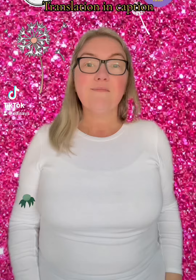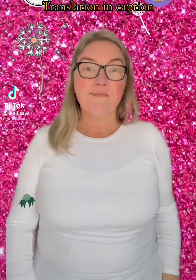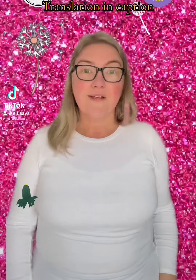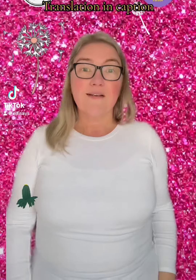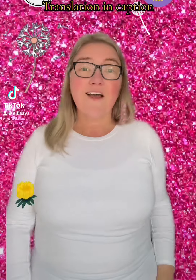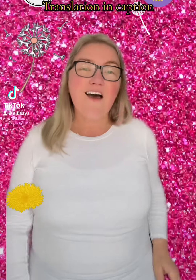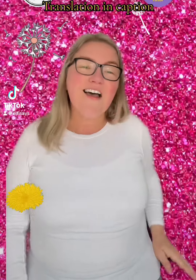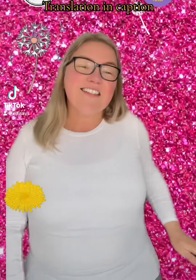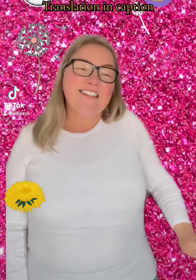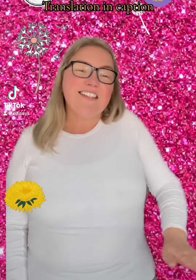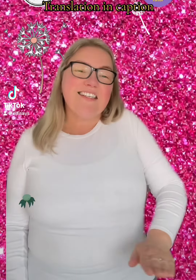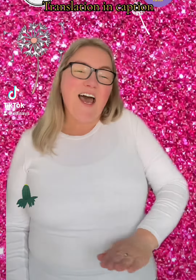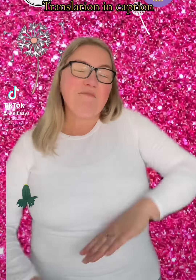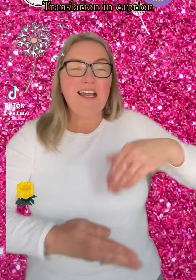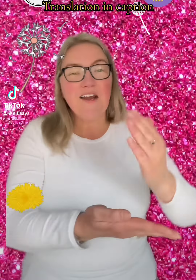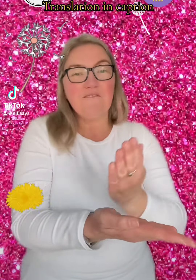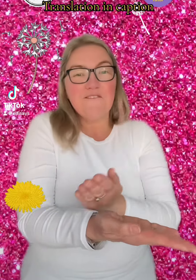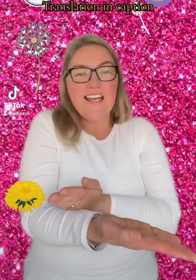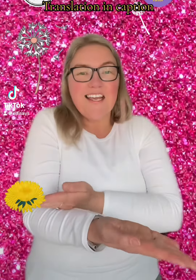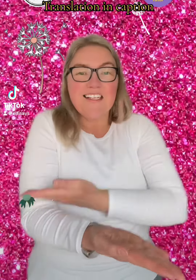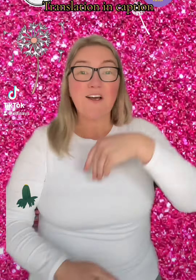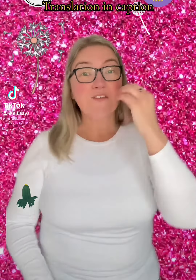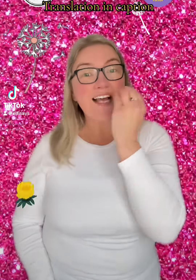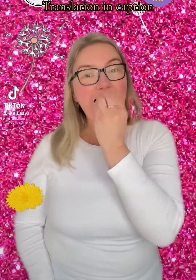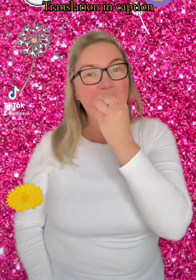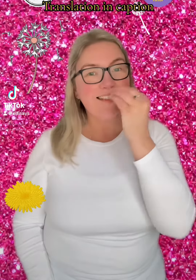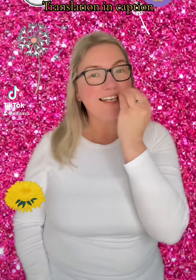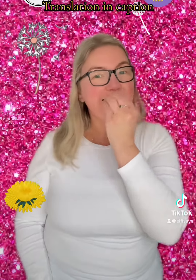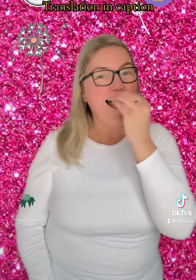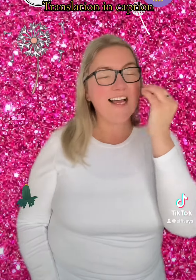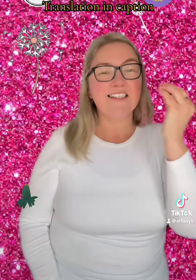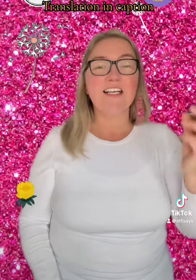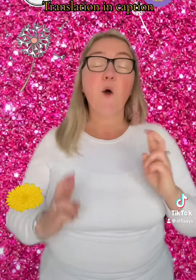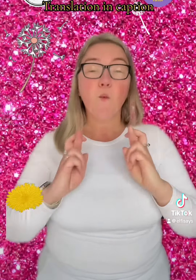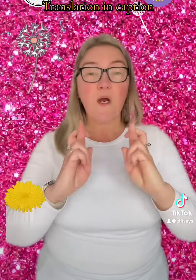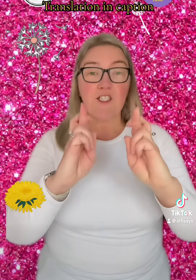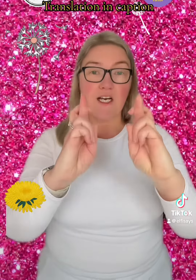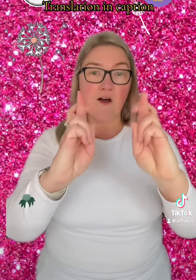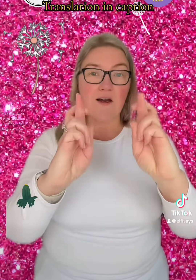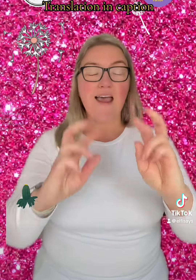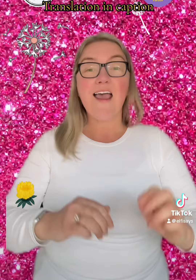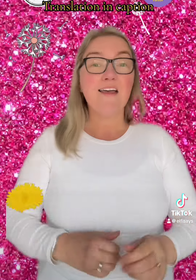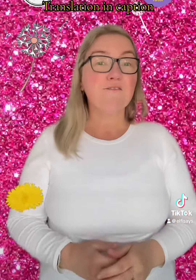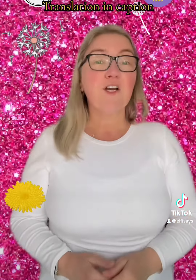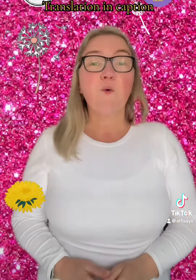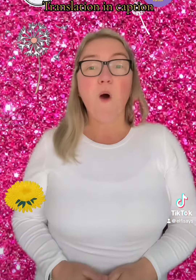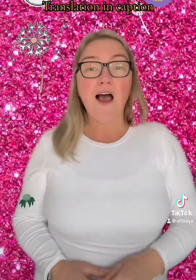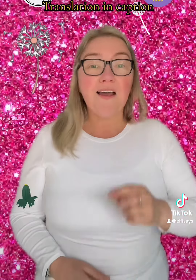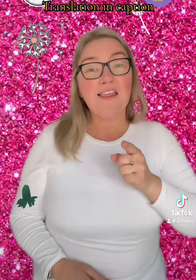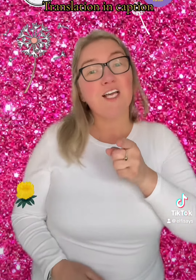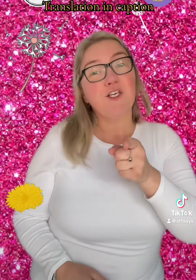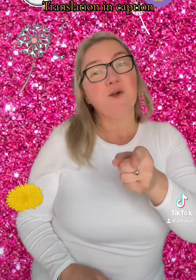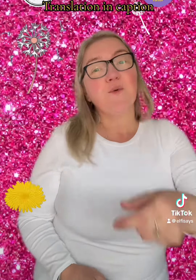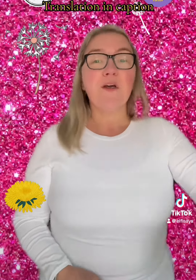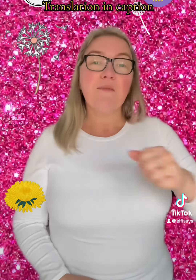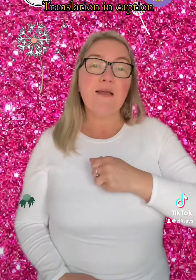Cause I'm in a field of dandelions Wishing on everyone that you would be